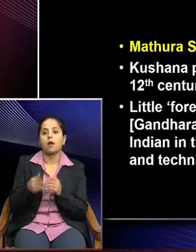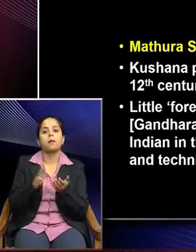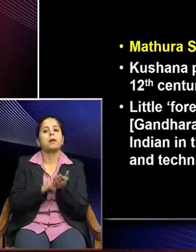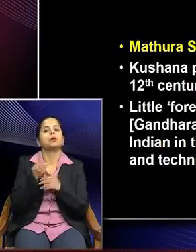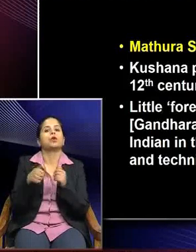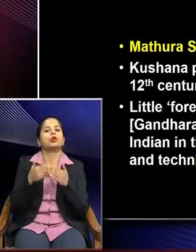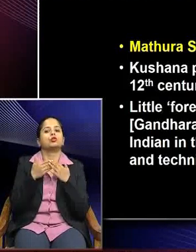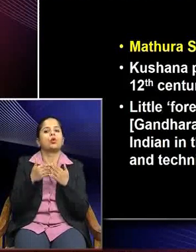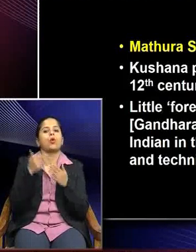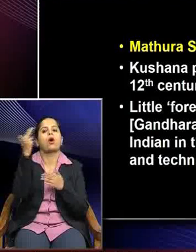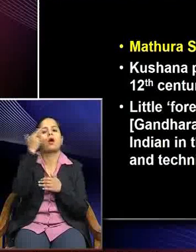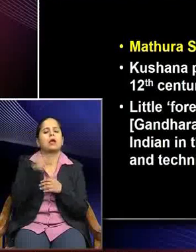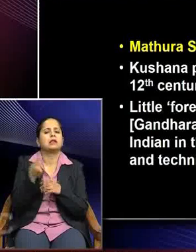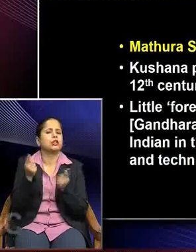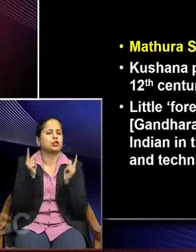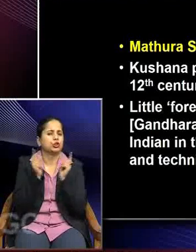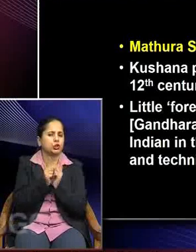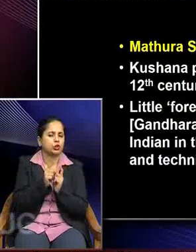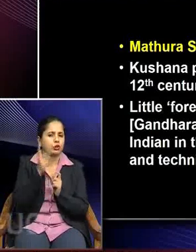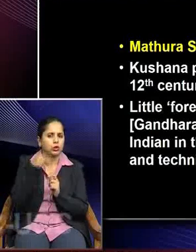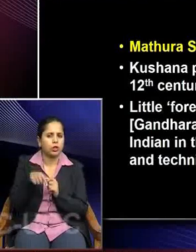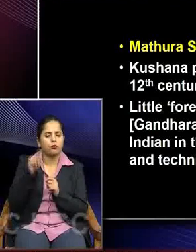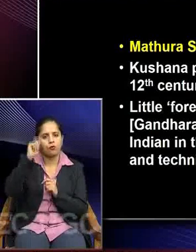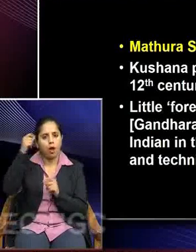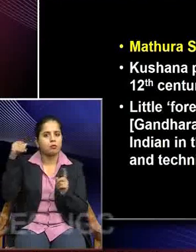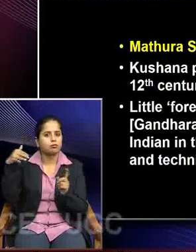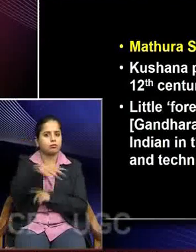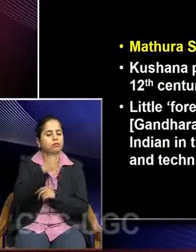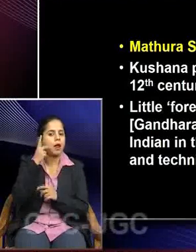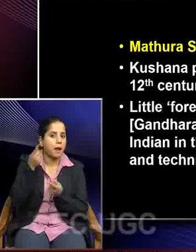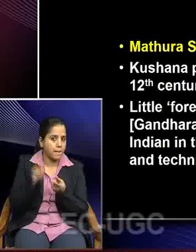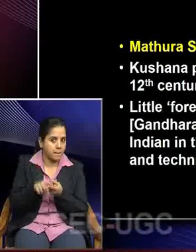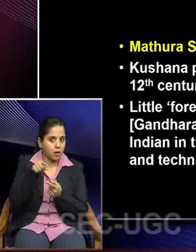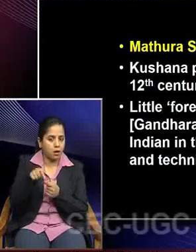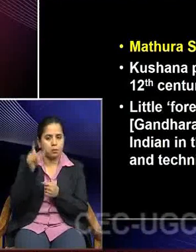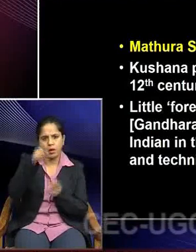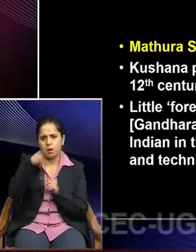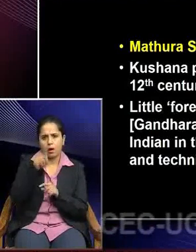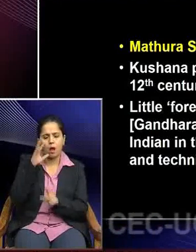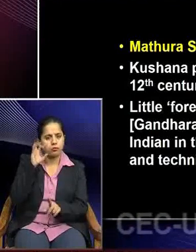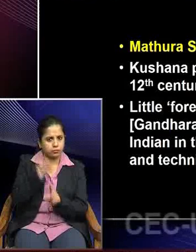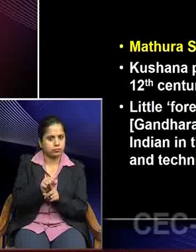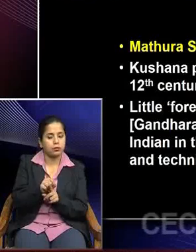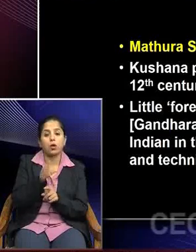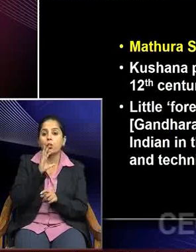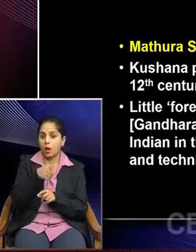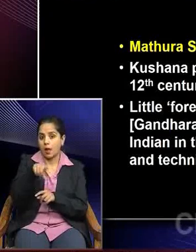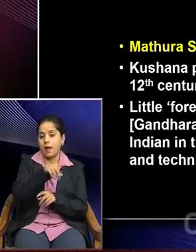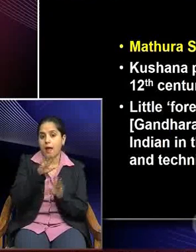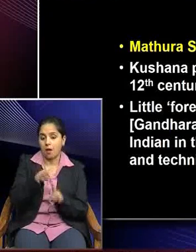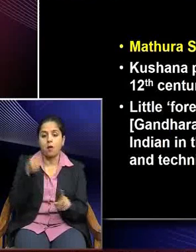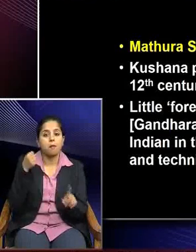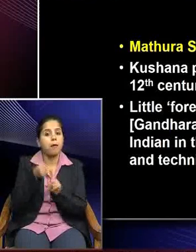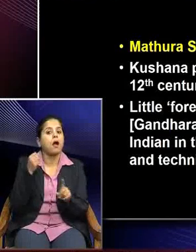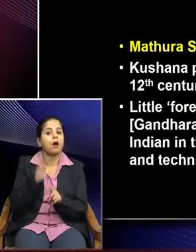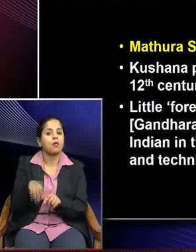of art, there is very little of foreign influence that one can detect. Of course, it had impact